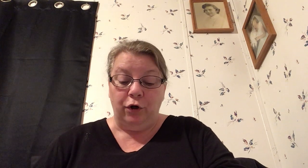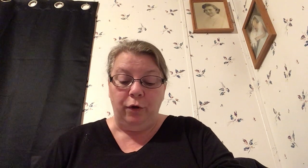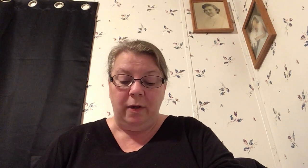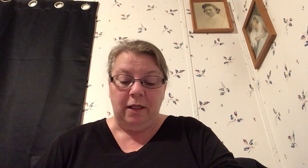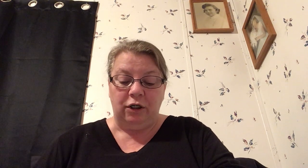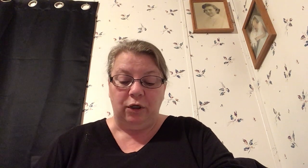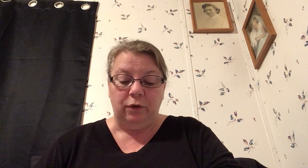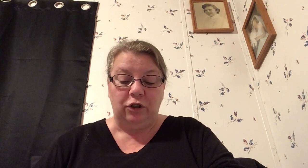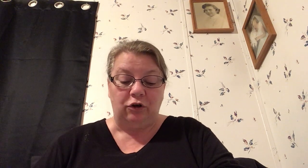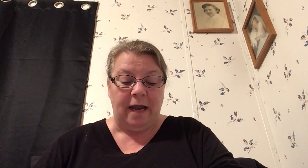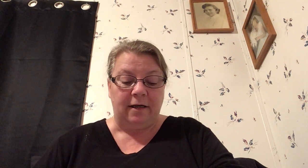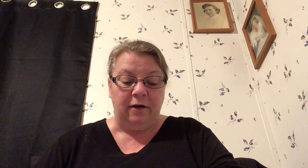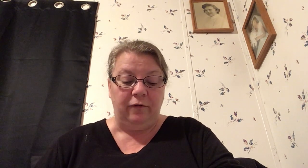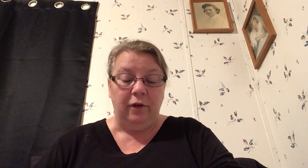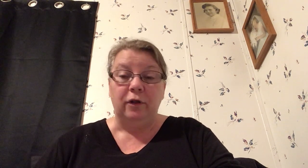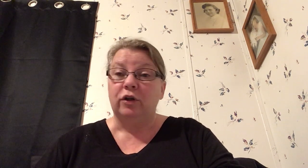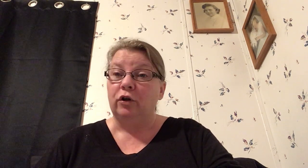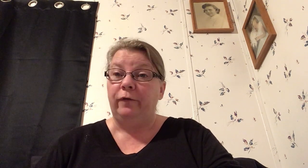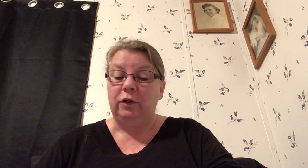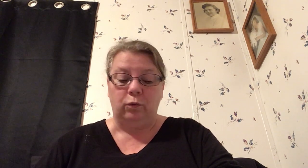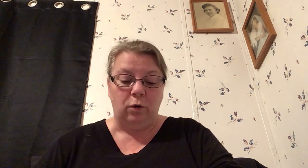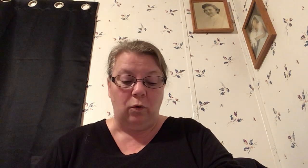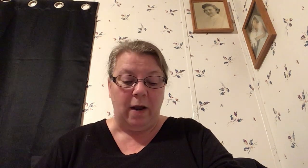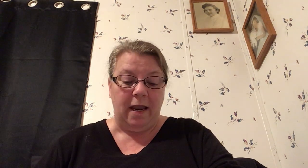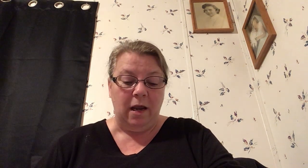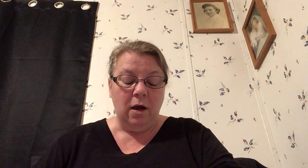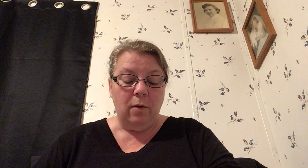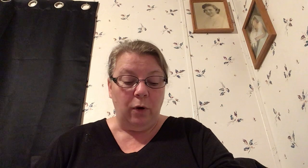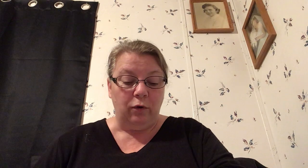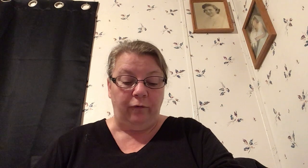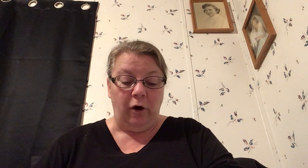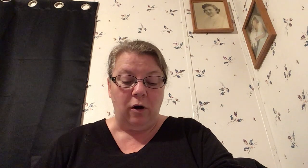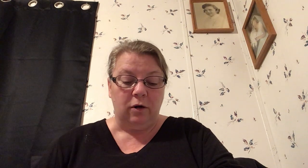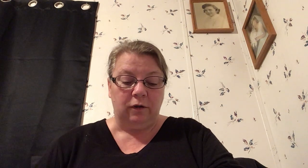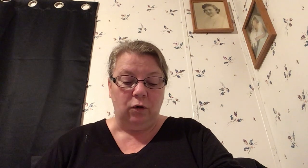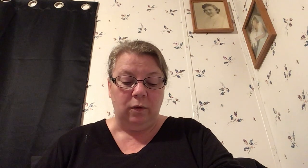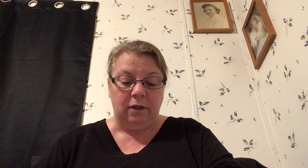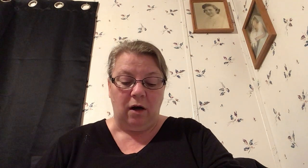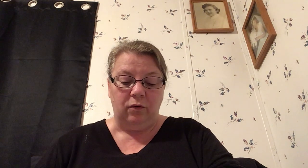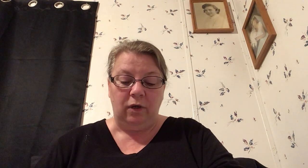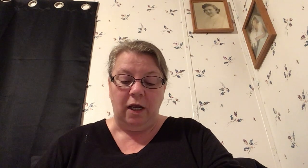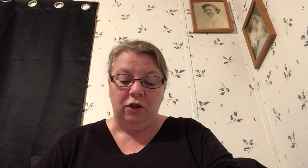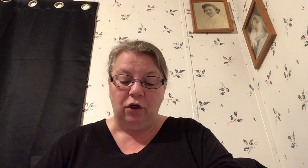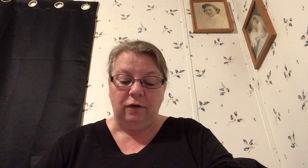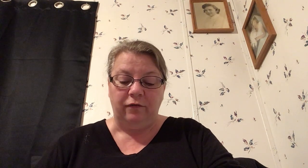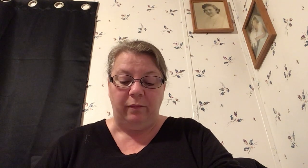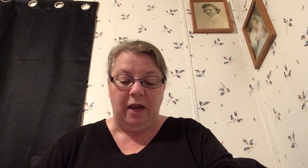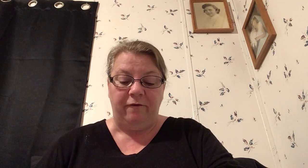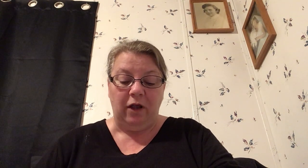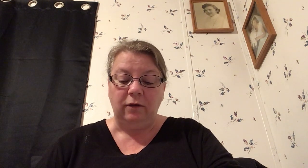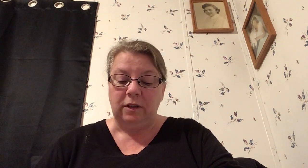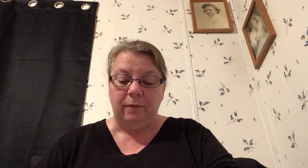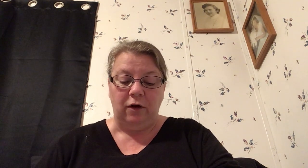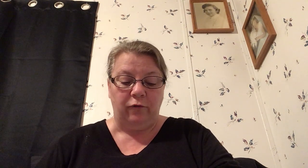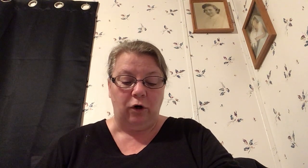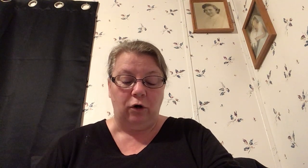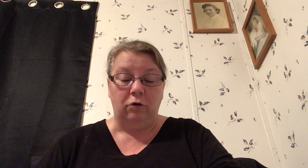could be that she was attractive the servants were away Potiphar also was gone and Joseph may have felt something for her